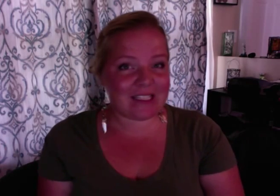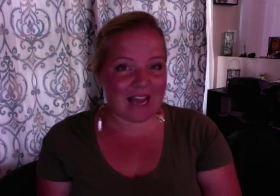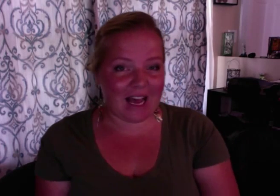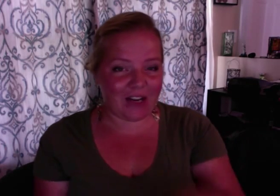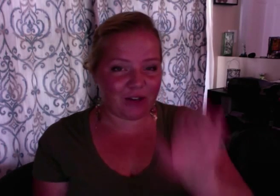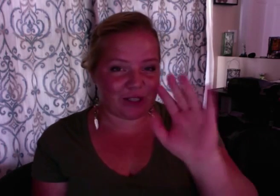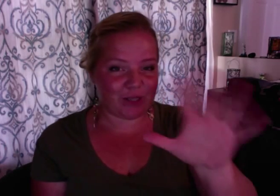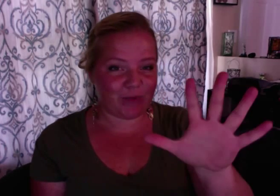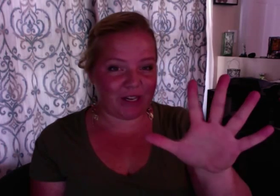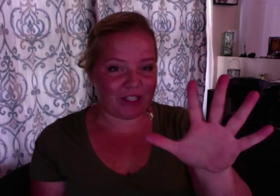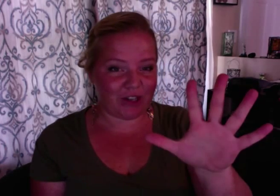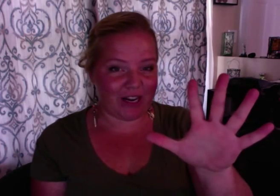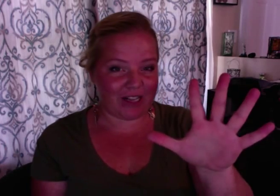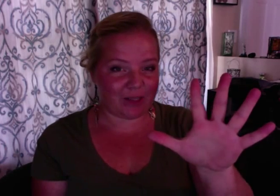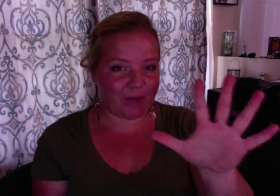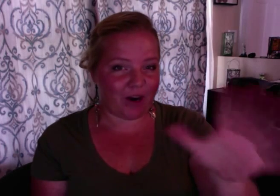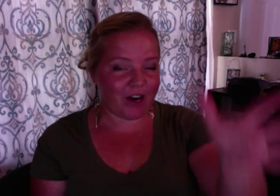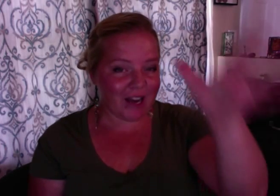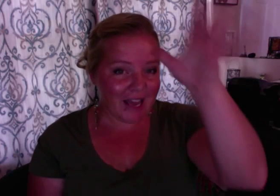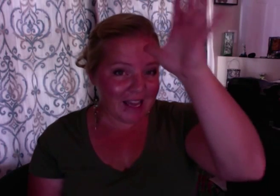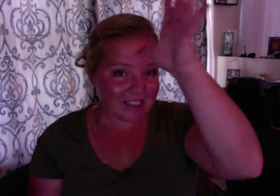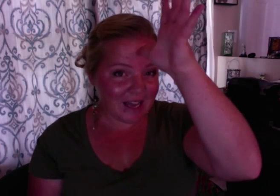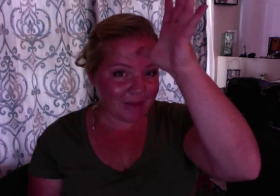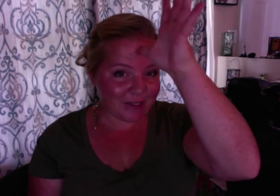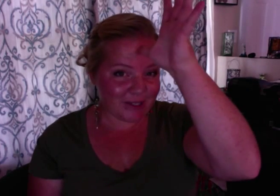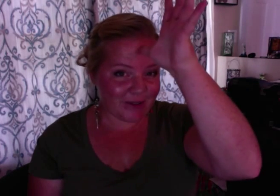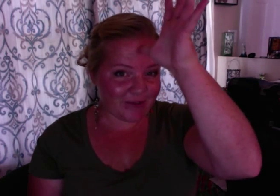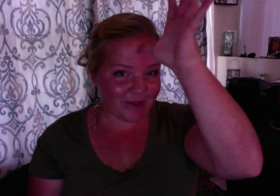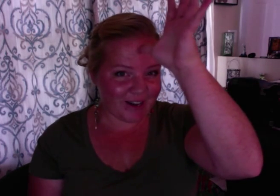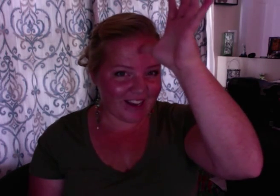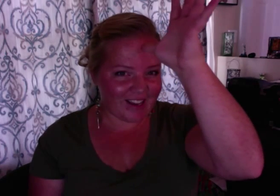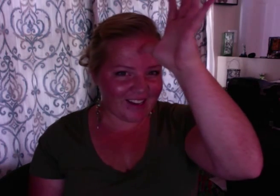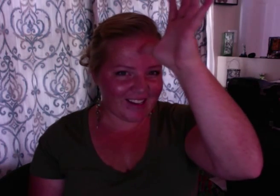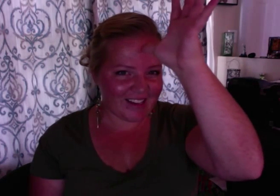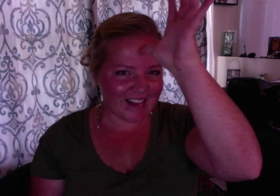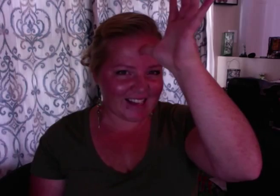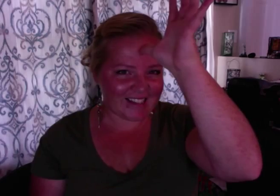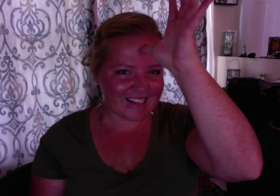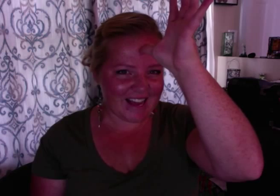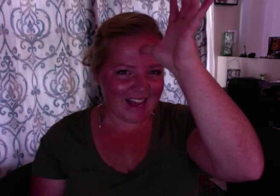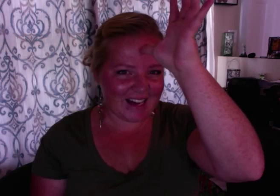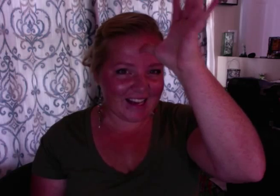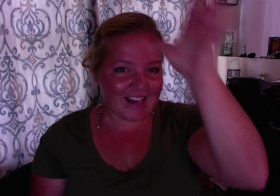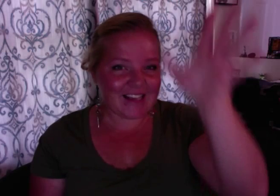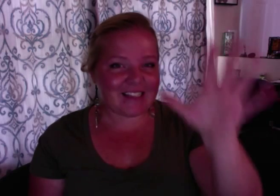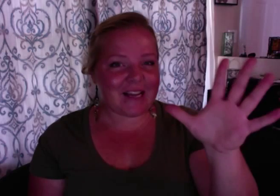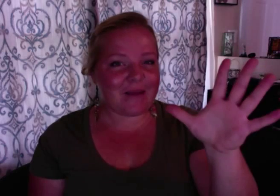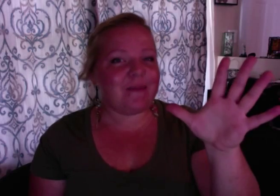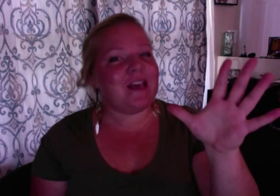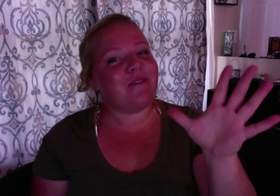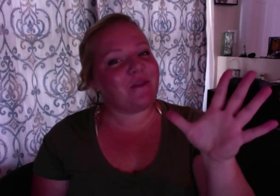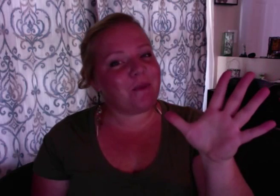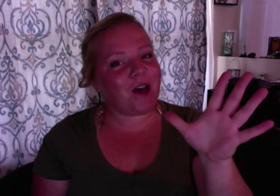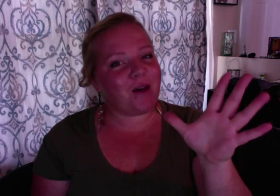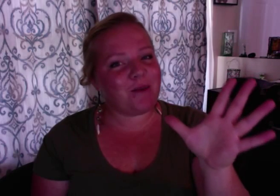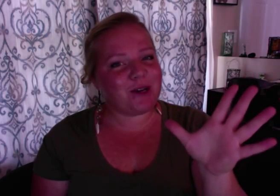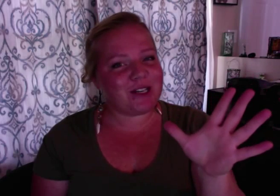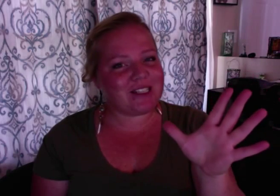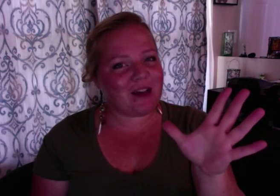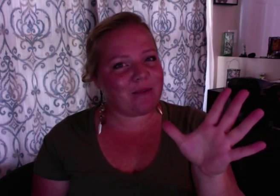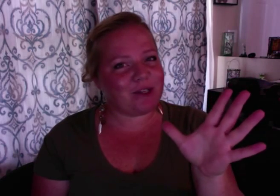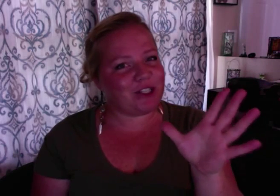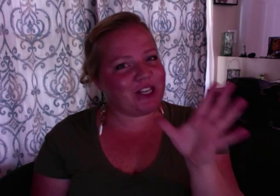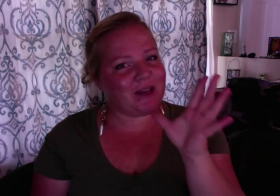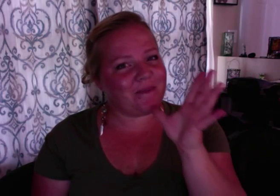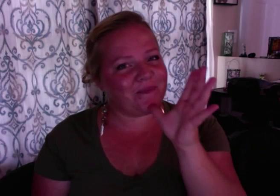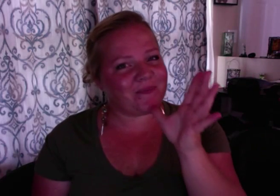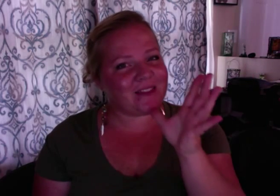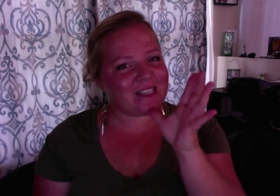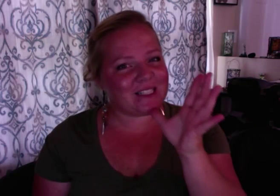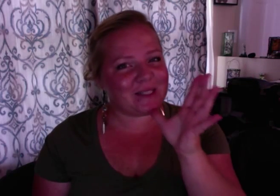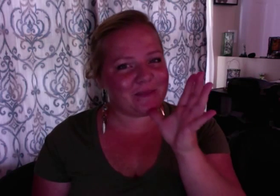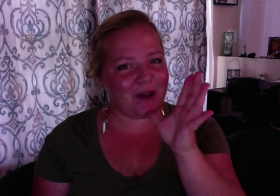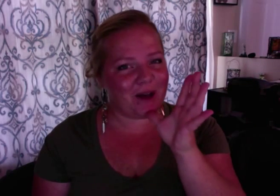Dad, you're going to spread your hands apart, tap it to your forehead, that's dad. Same thing for mom, but you're going to tap your chin, this is mom.